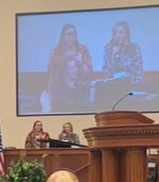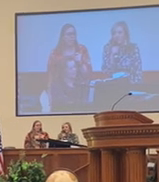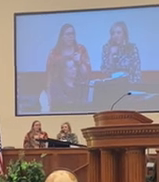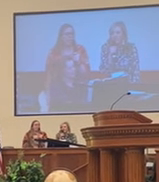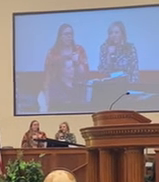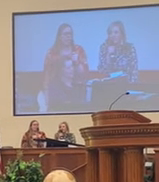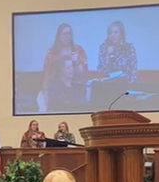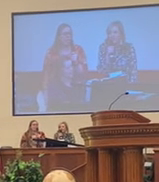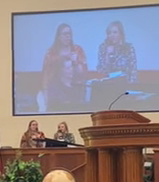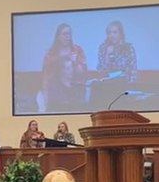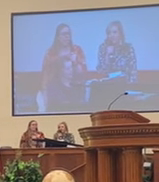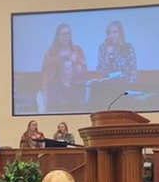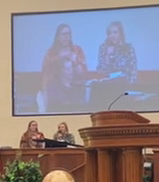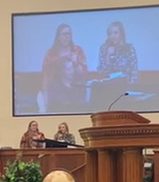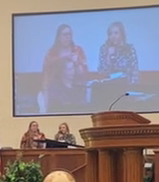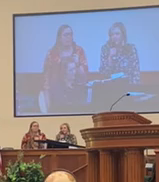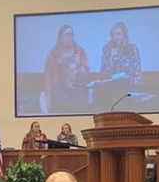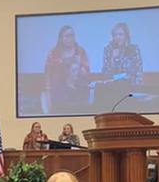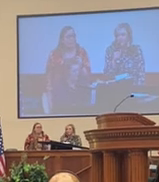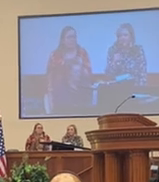light